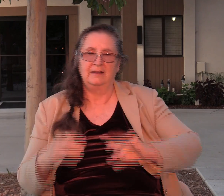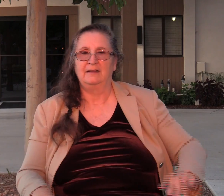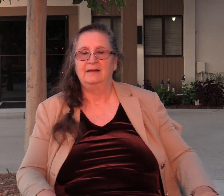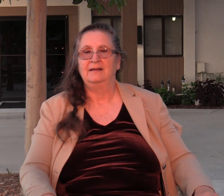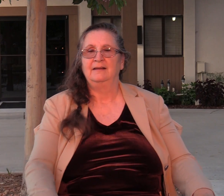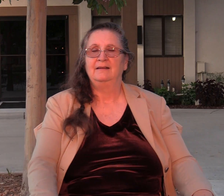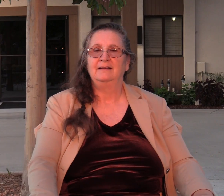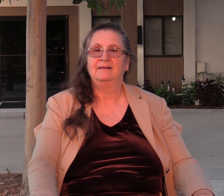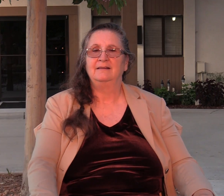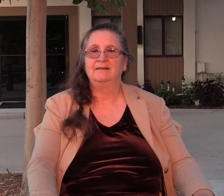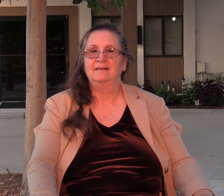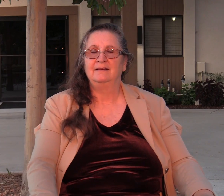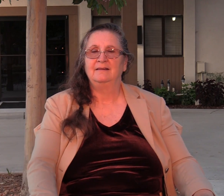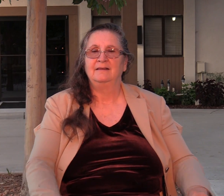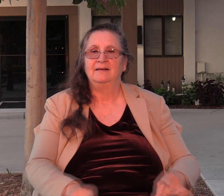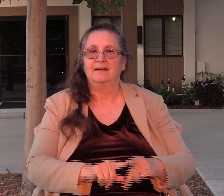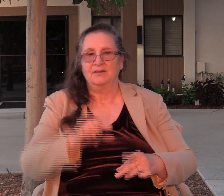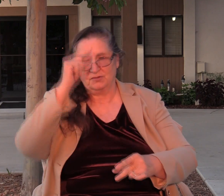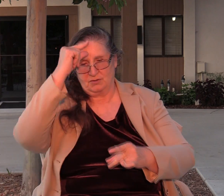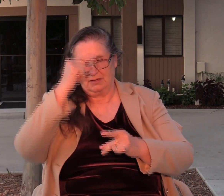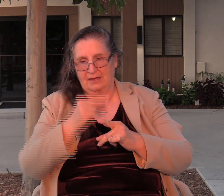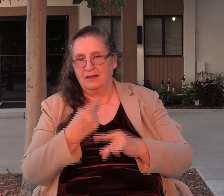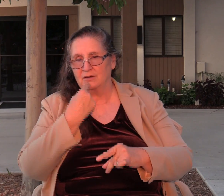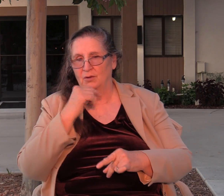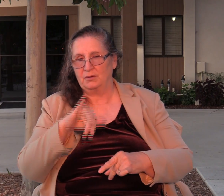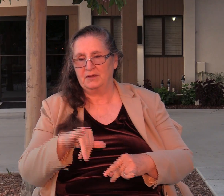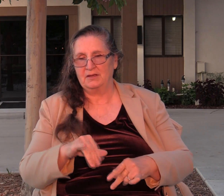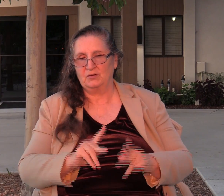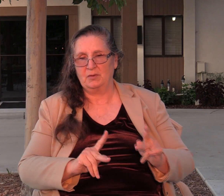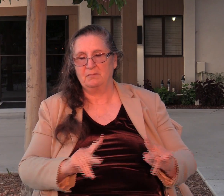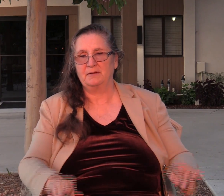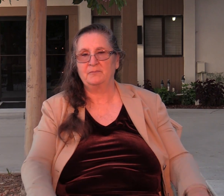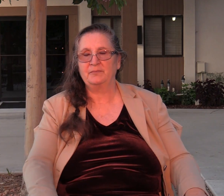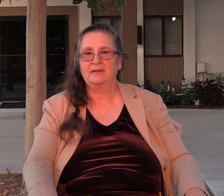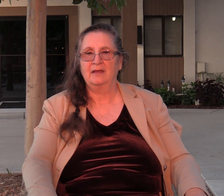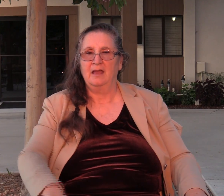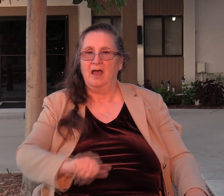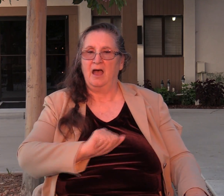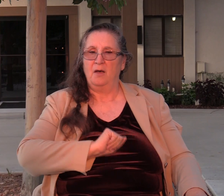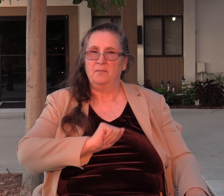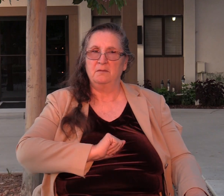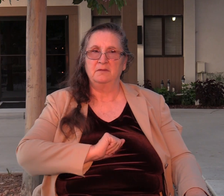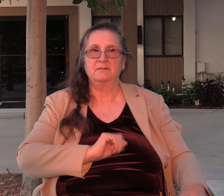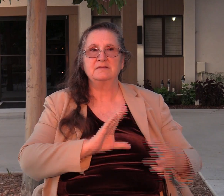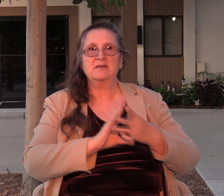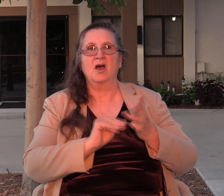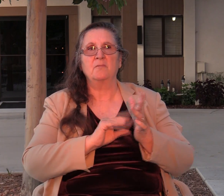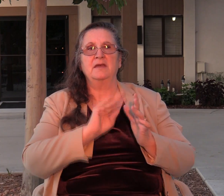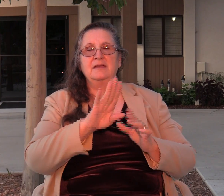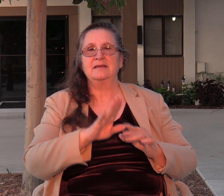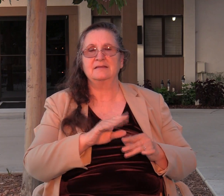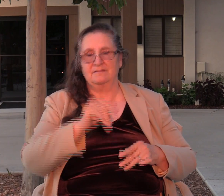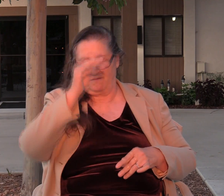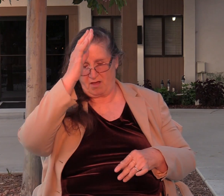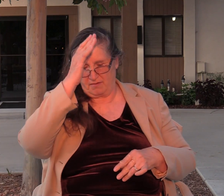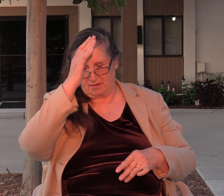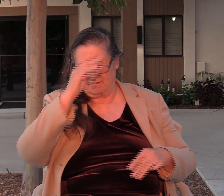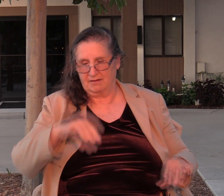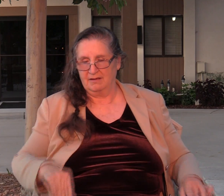Also what Gideon told his people. And so Abimelech here, he hears these Shechemites they're hiding away in this